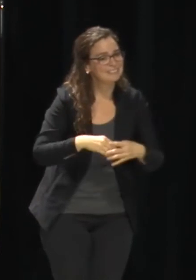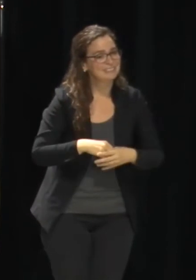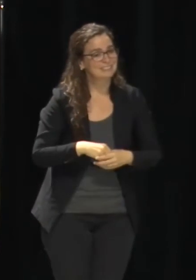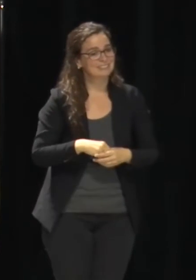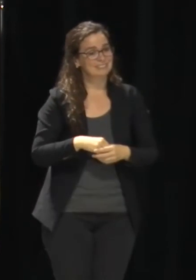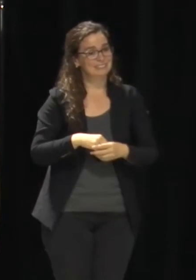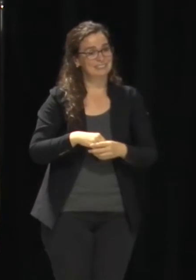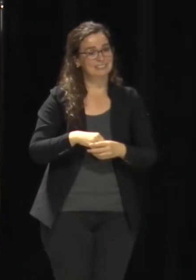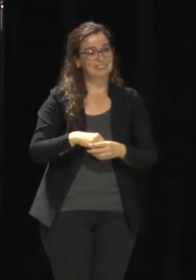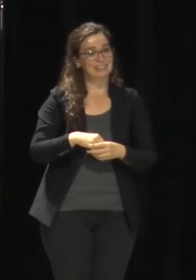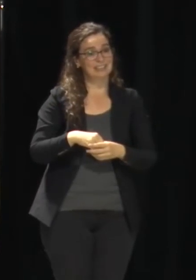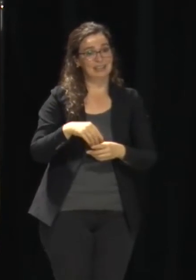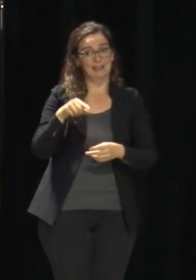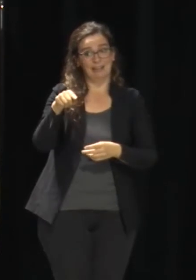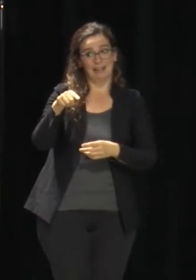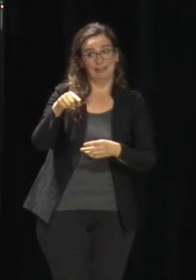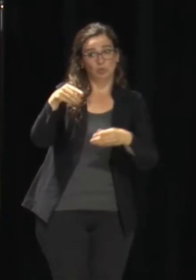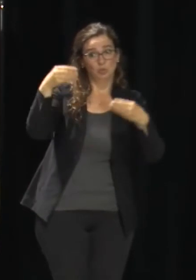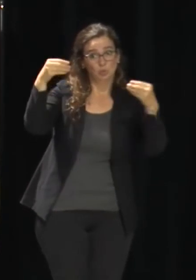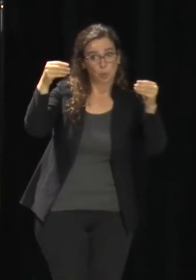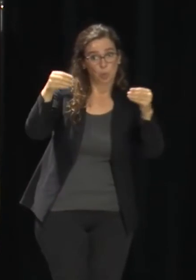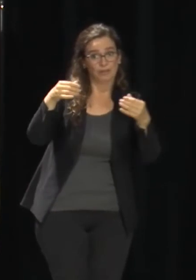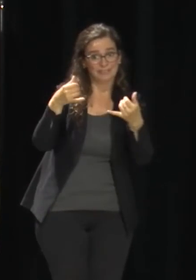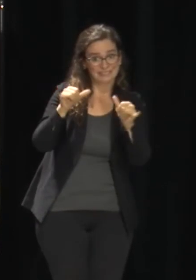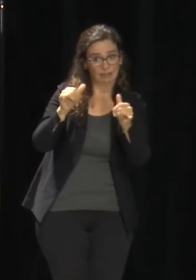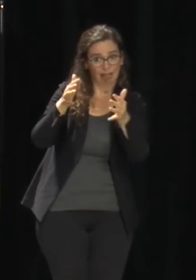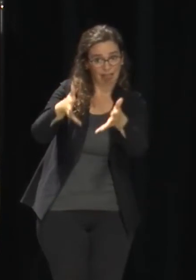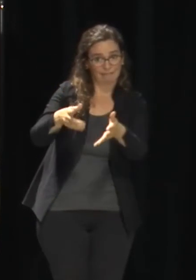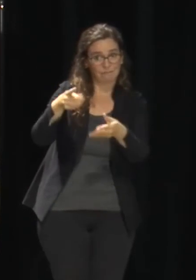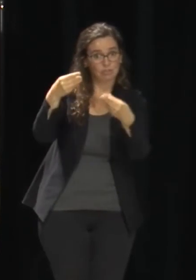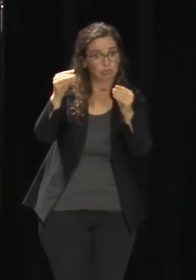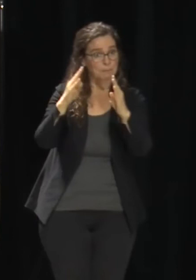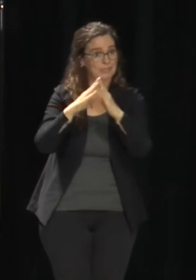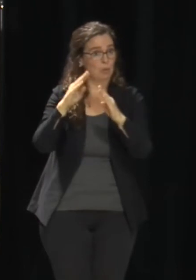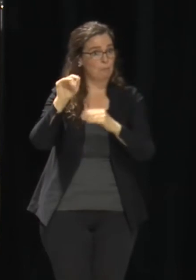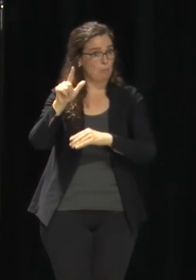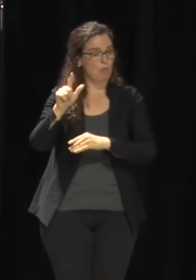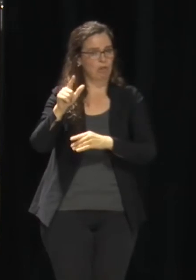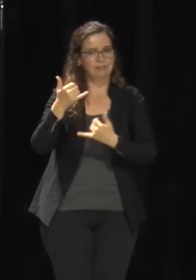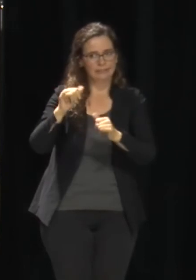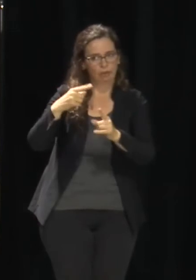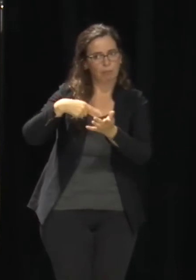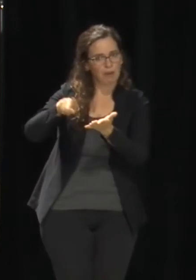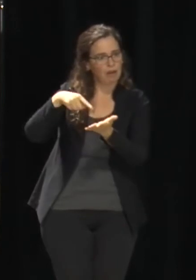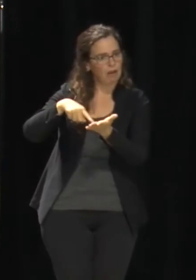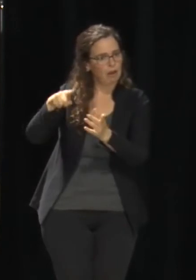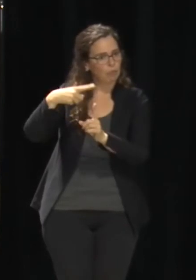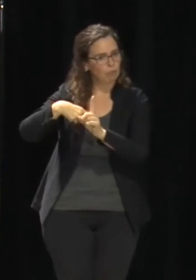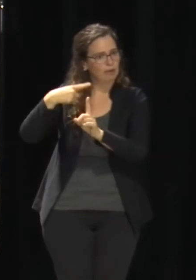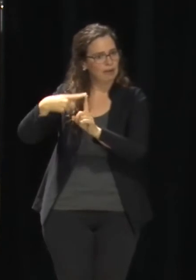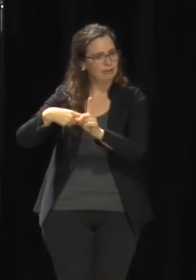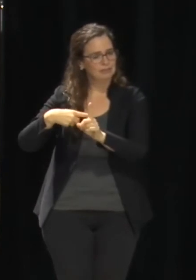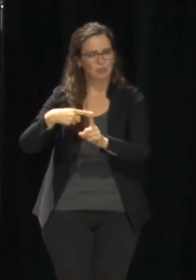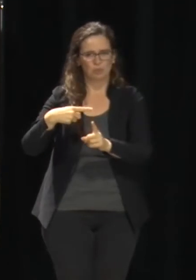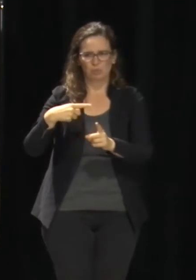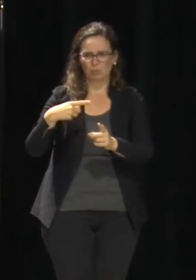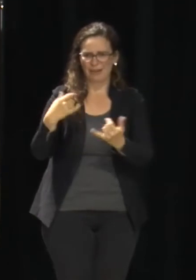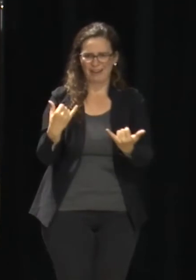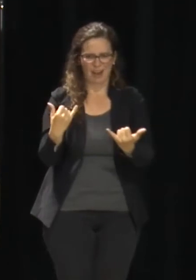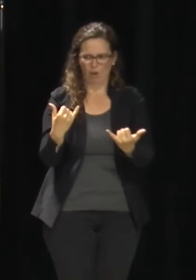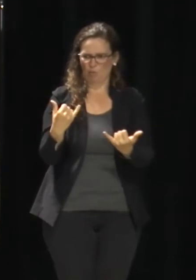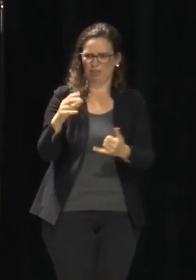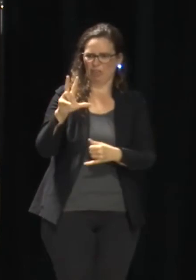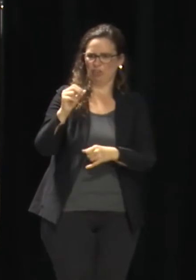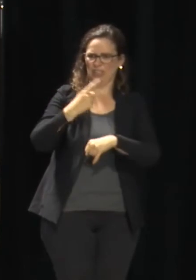And then they just get a 30-day notice, I think. So, I don't know if it's legal what they're doing. We have our law department